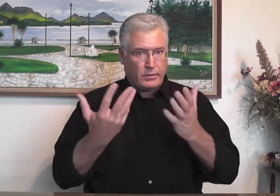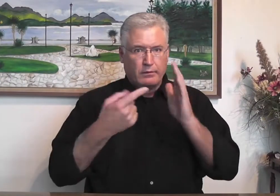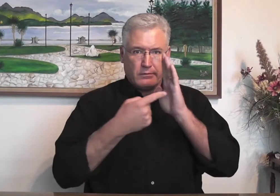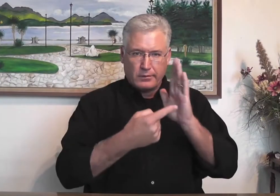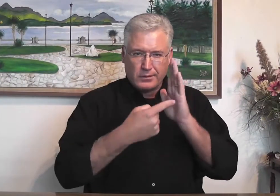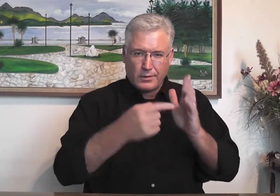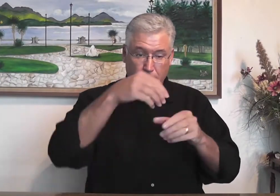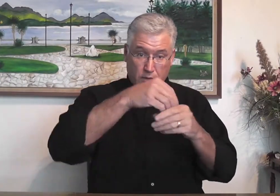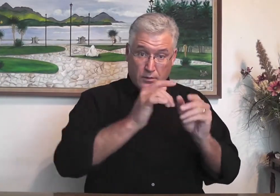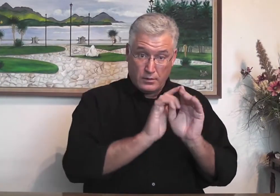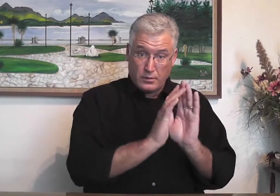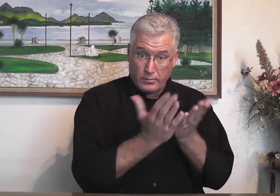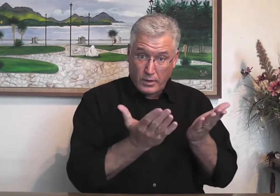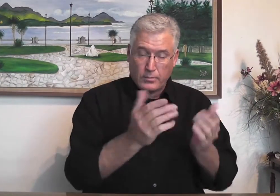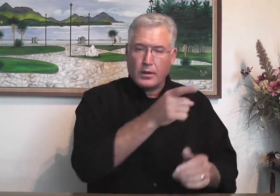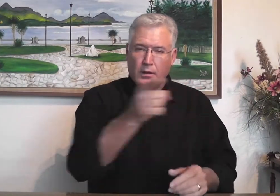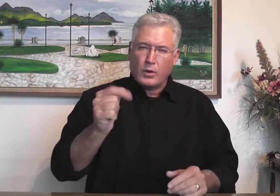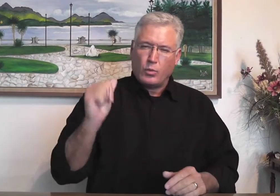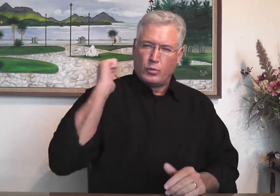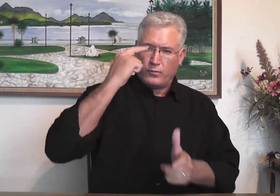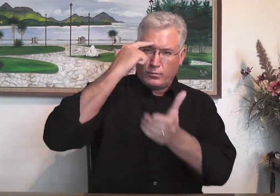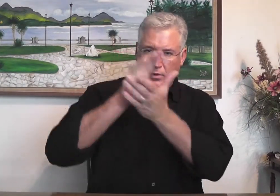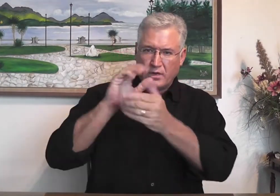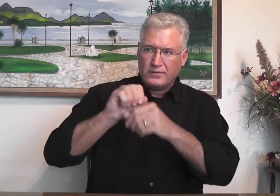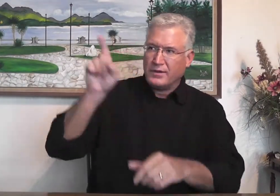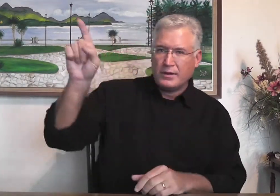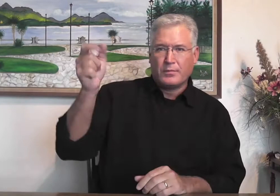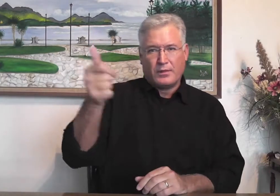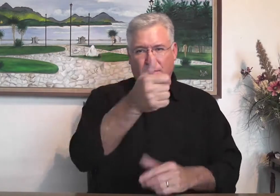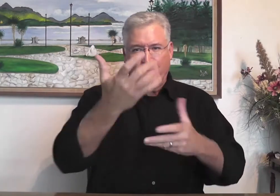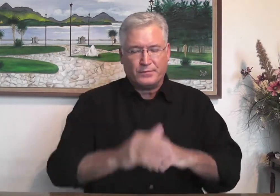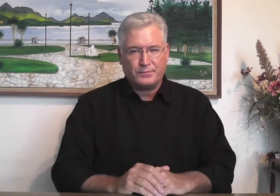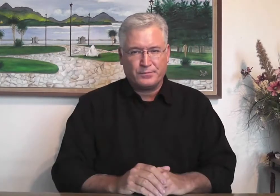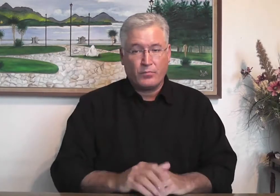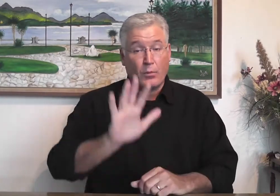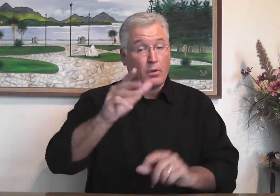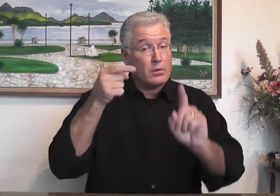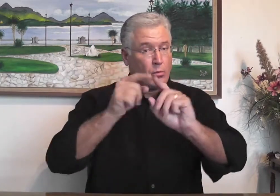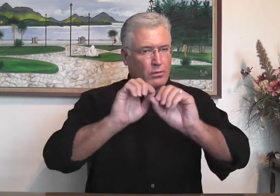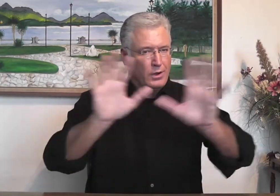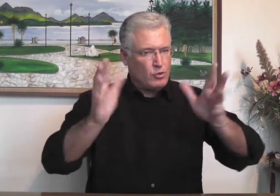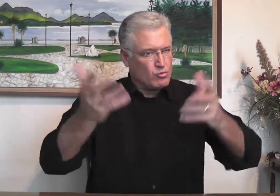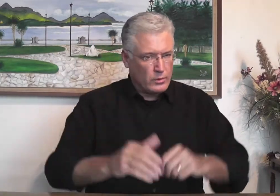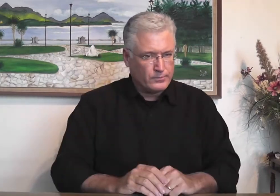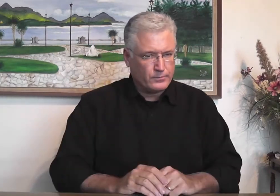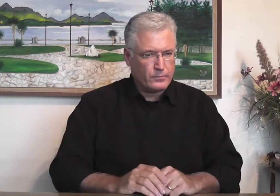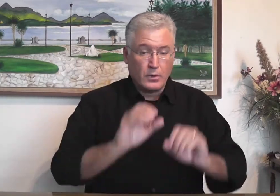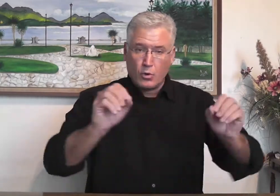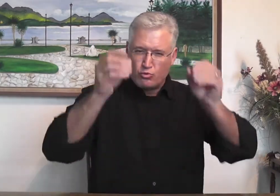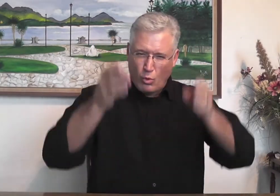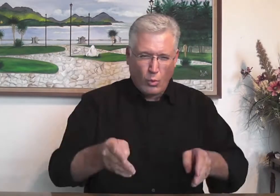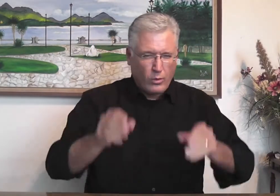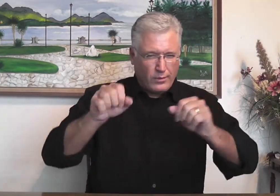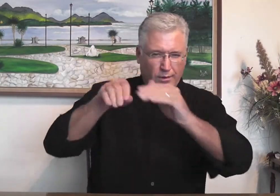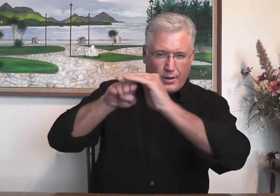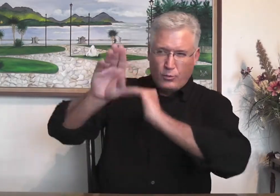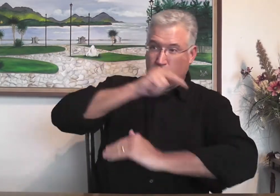We have many examples in the Bible of people refusing to believe in Jesus. And the point is clear.